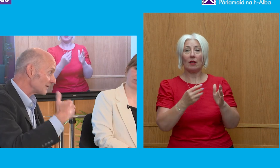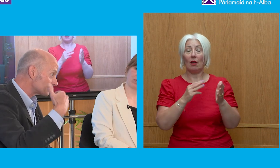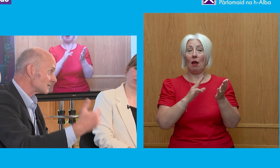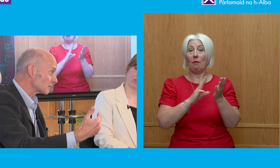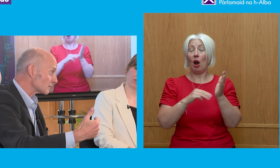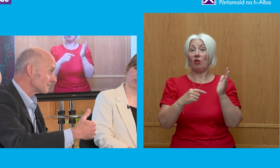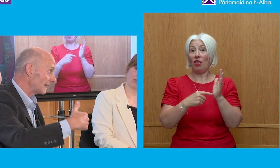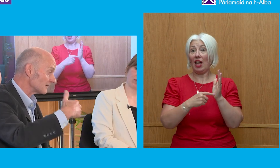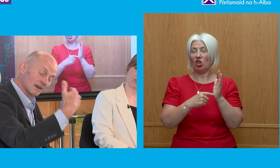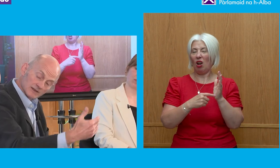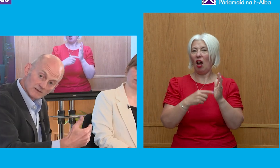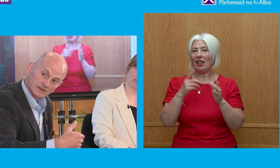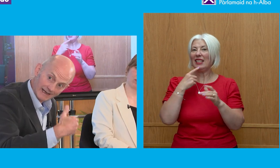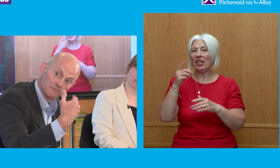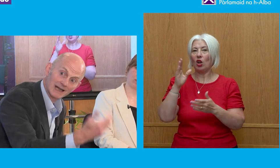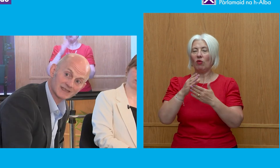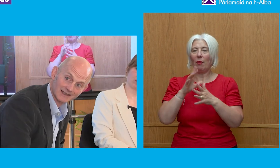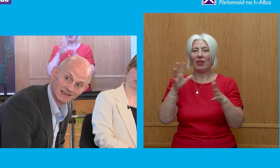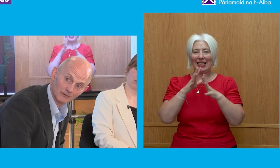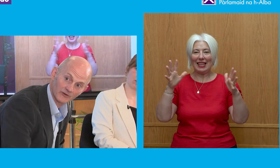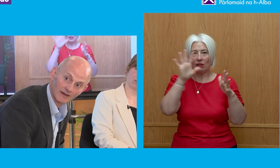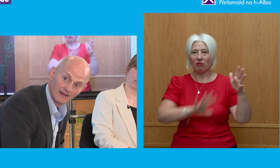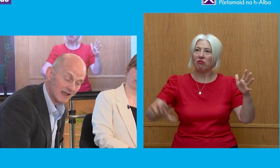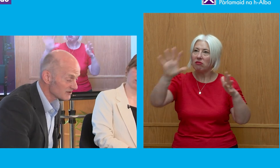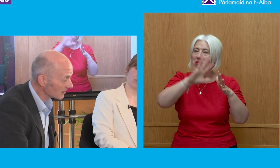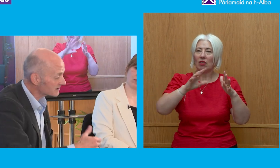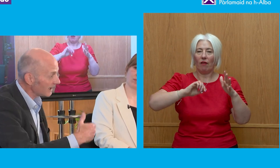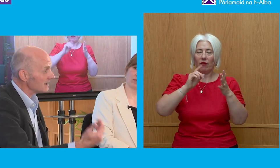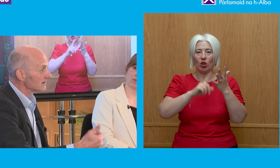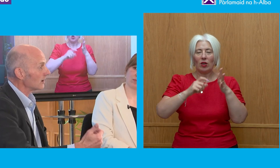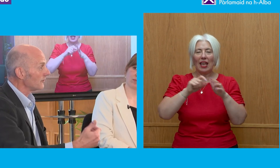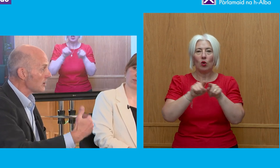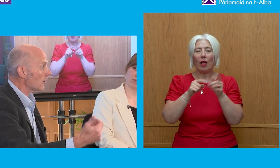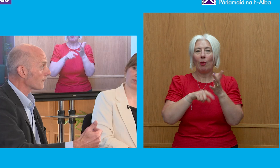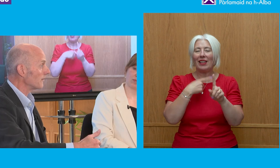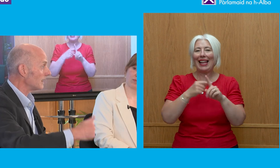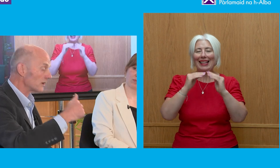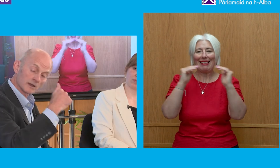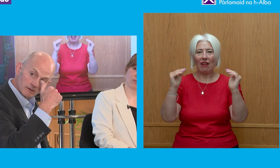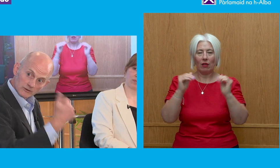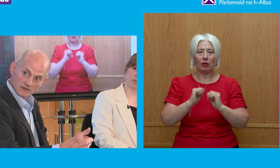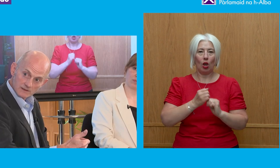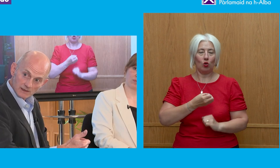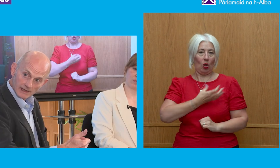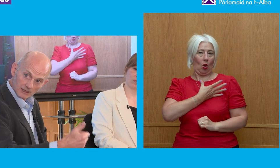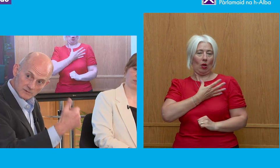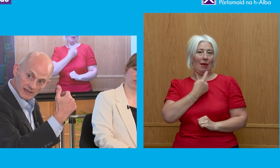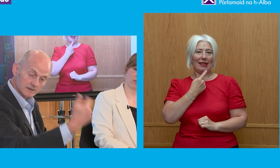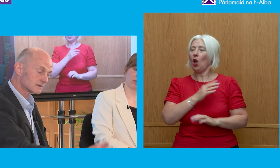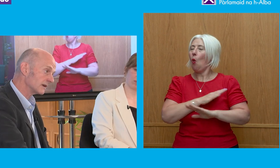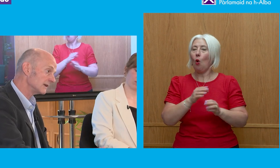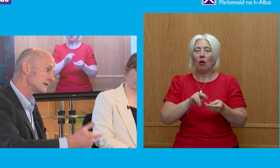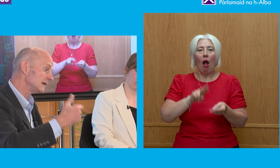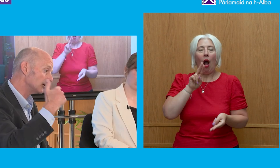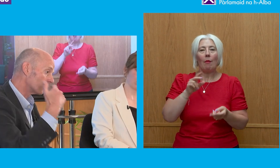Thatcher about this discourse about the size of the state and about tax levels. So saying at the off that they weren't going to increase income